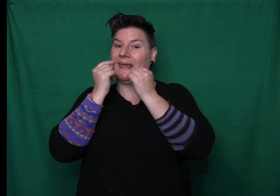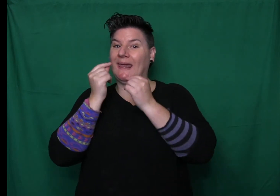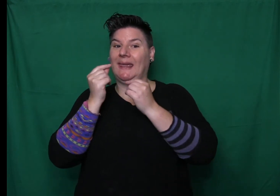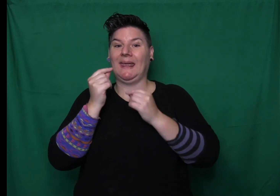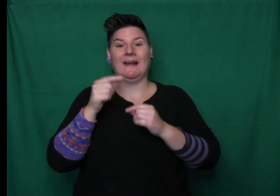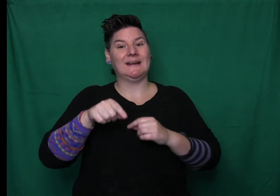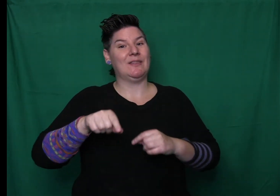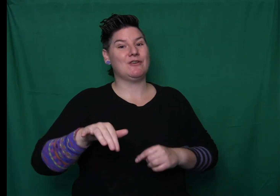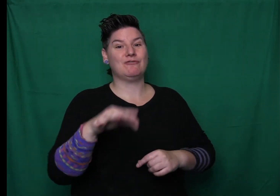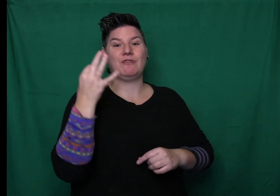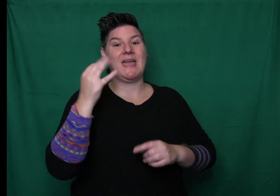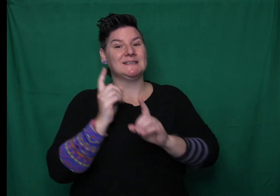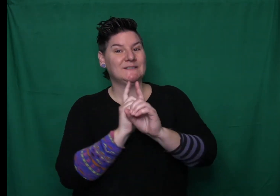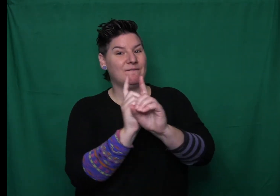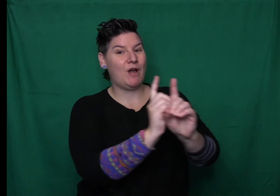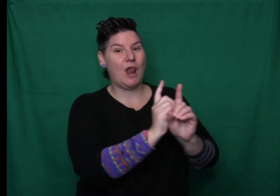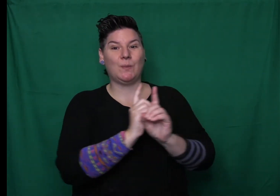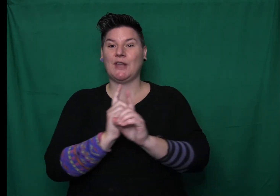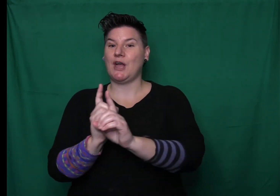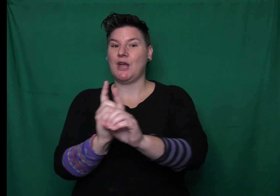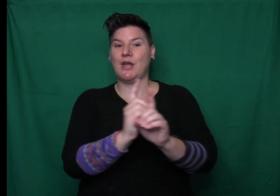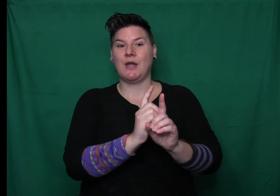She had to be careful that her crown did not fall down.